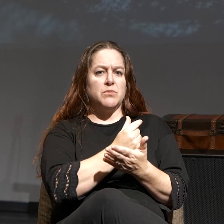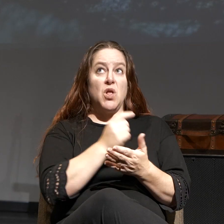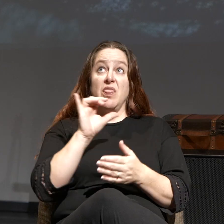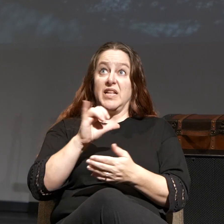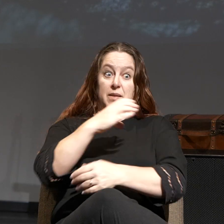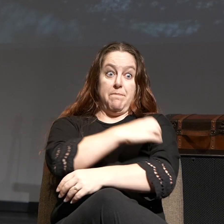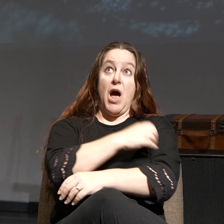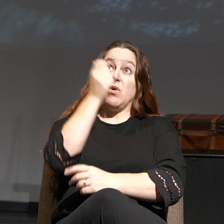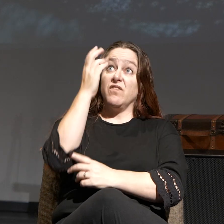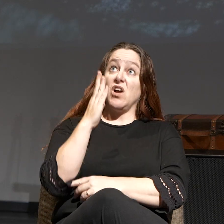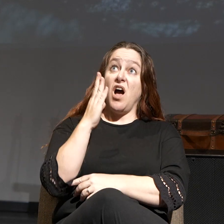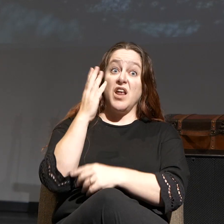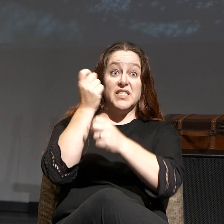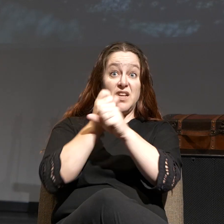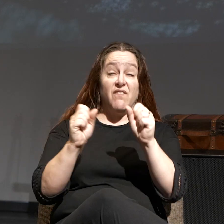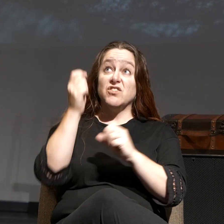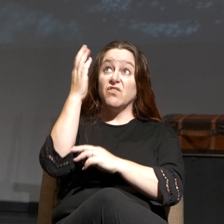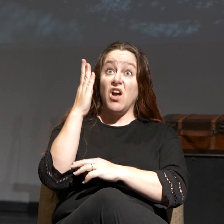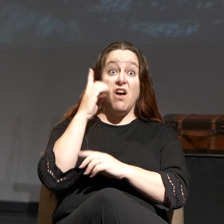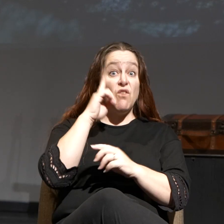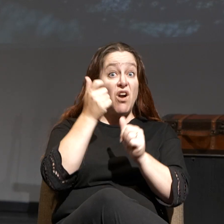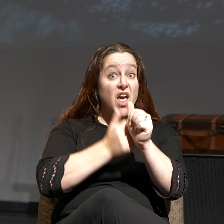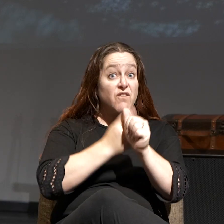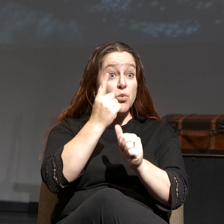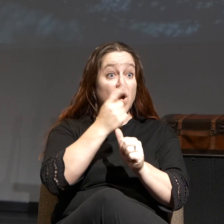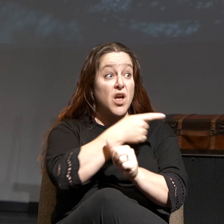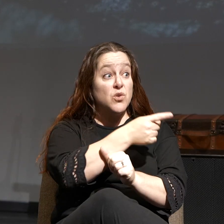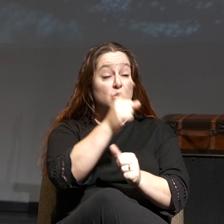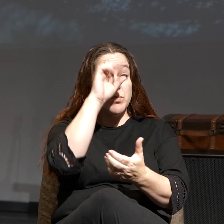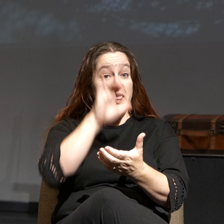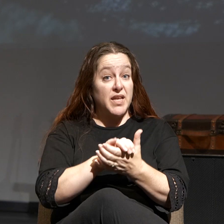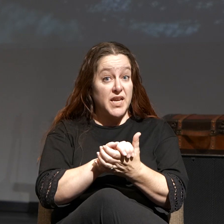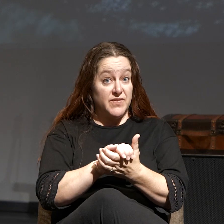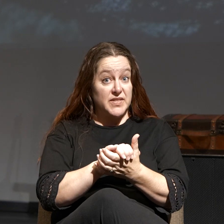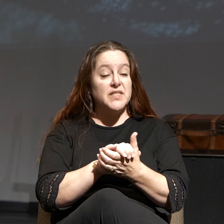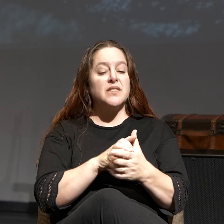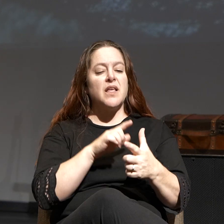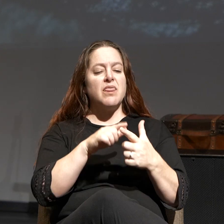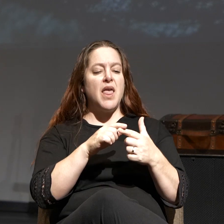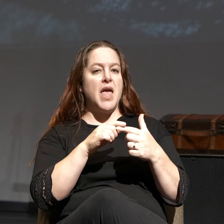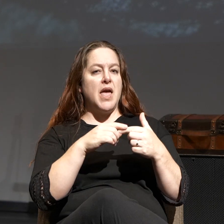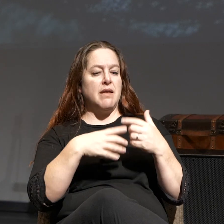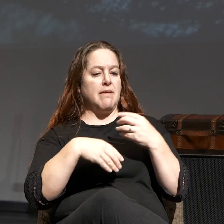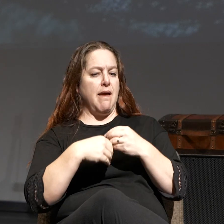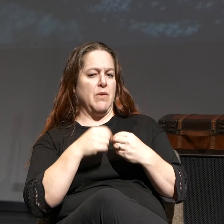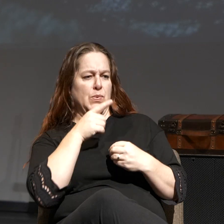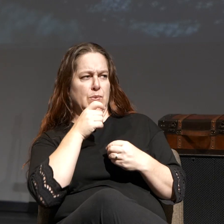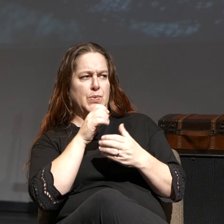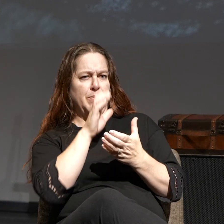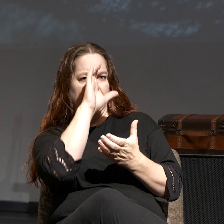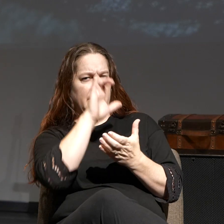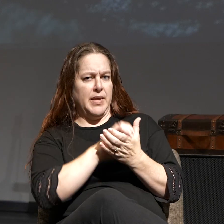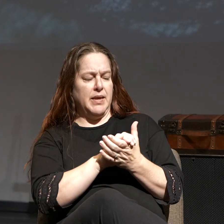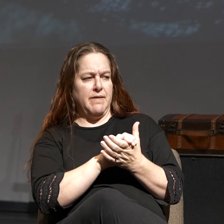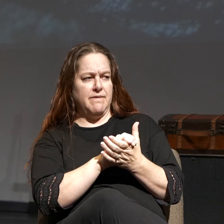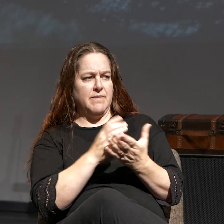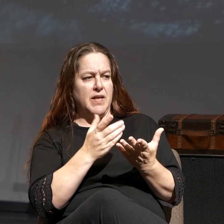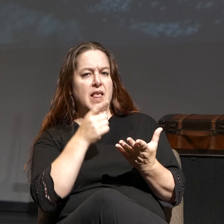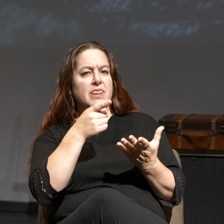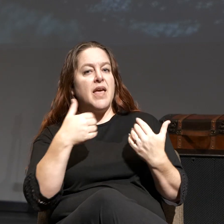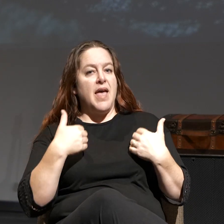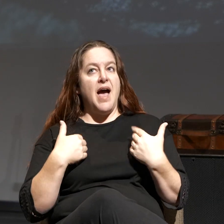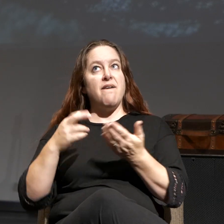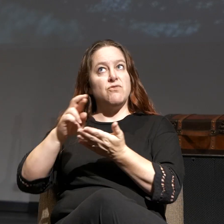God for the salvation of everyone who believes. Then it goes on to define those who believe that they have this righteousness